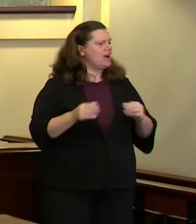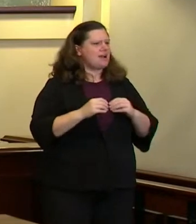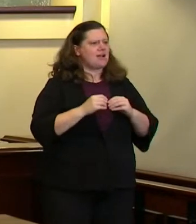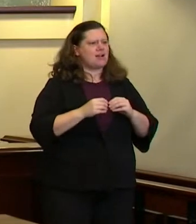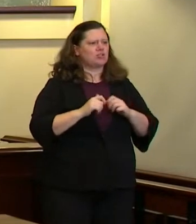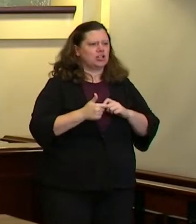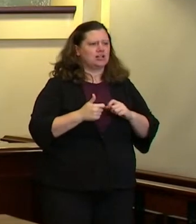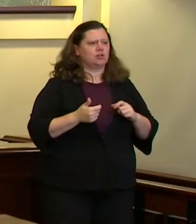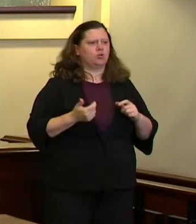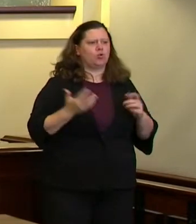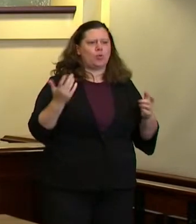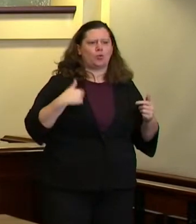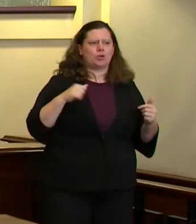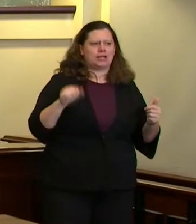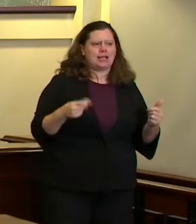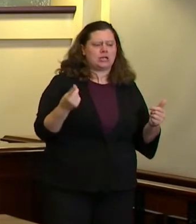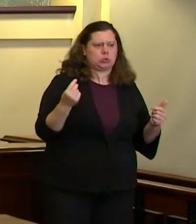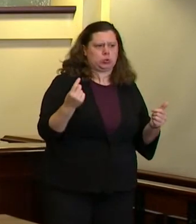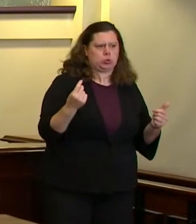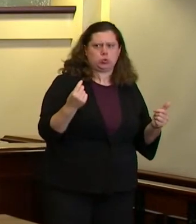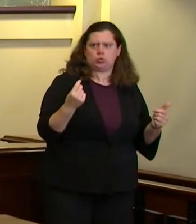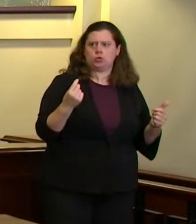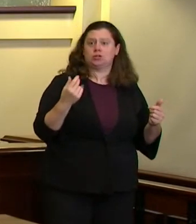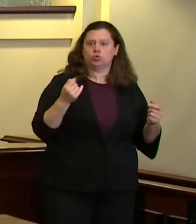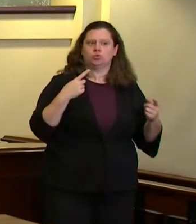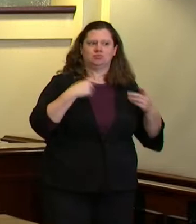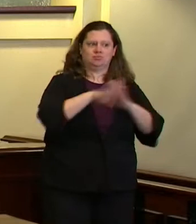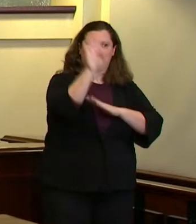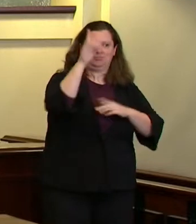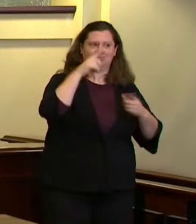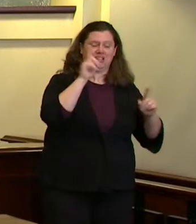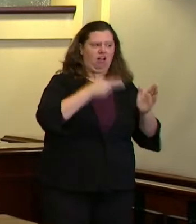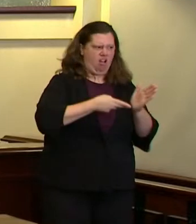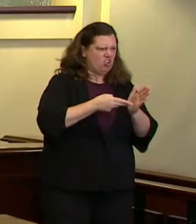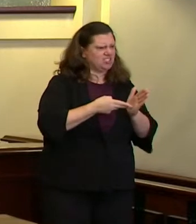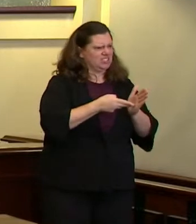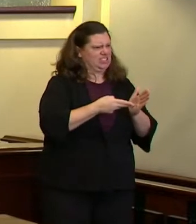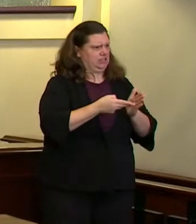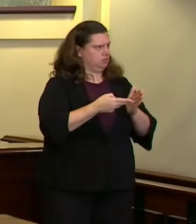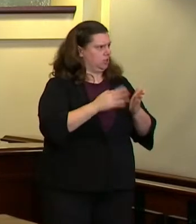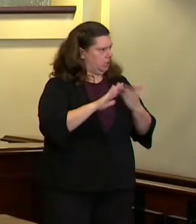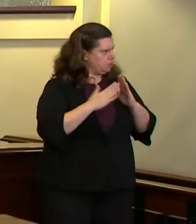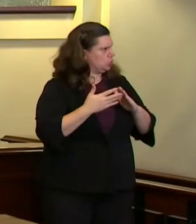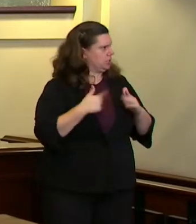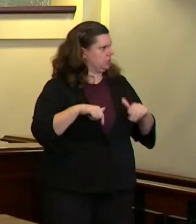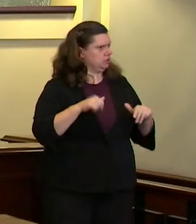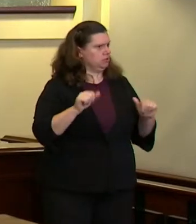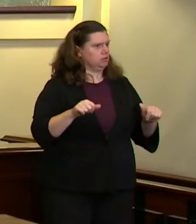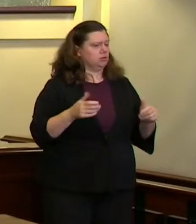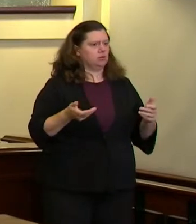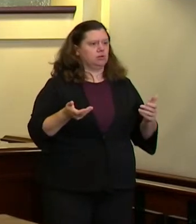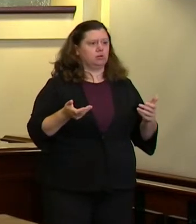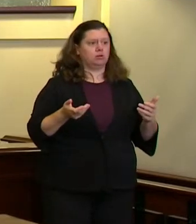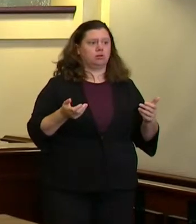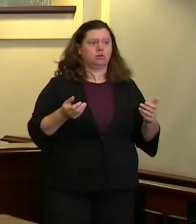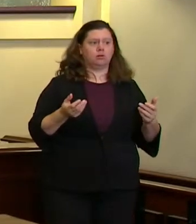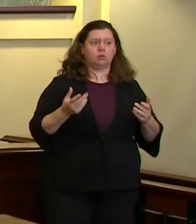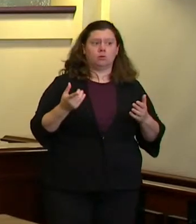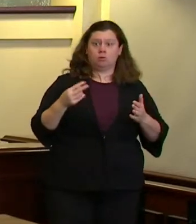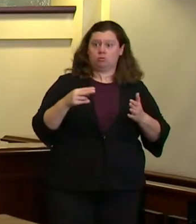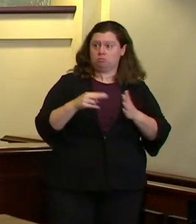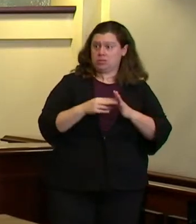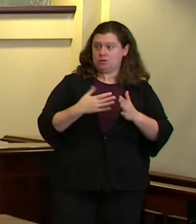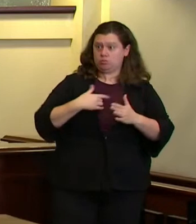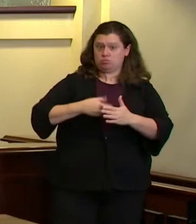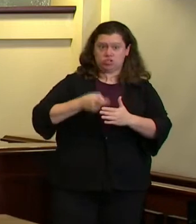get it done and then let's have an honest conversation with the community it it may mean that there are certain things we currently charge fees for that